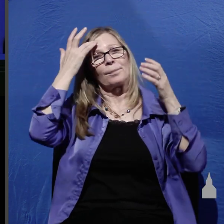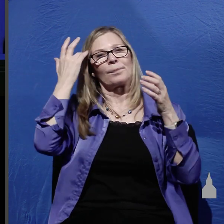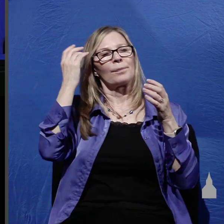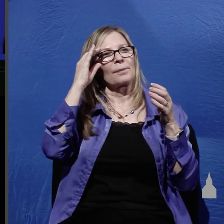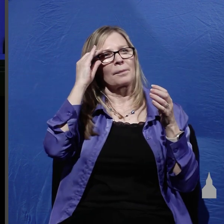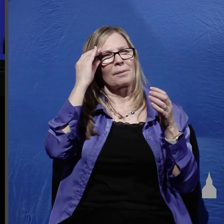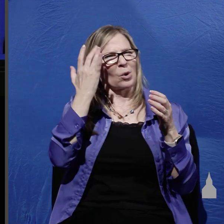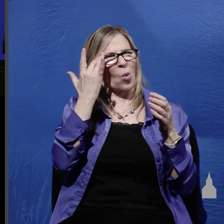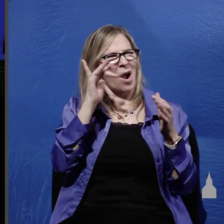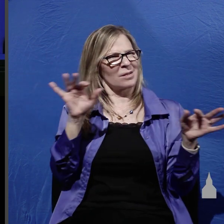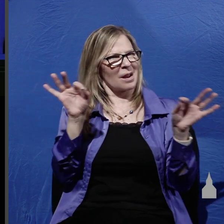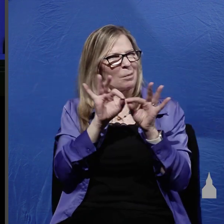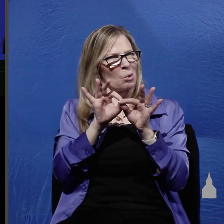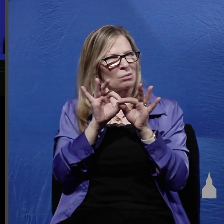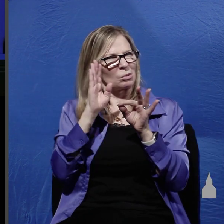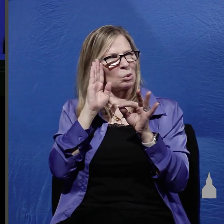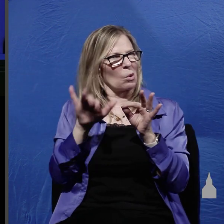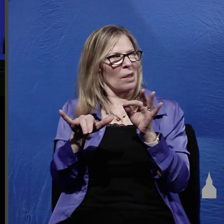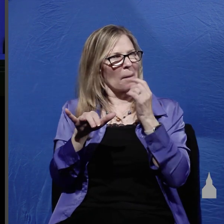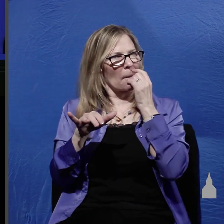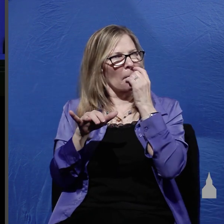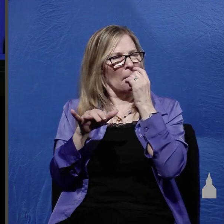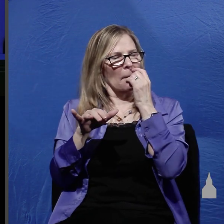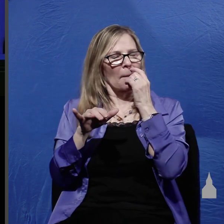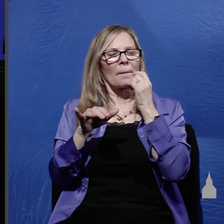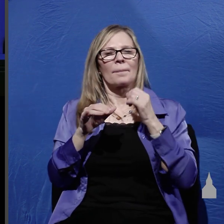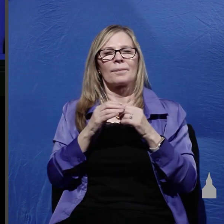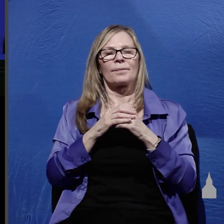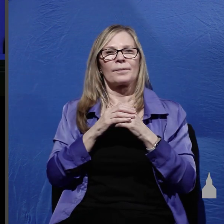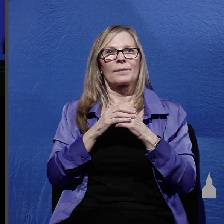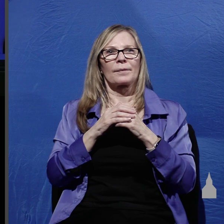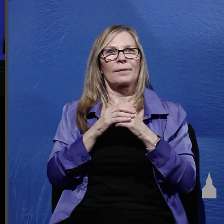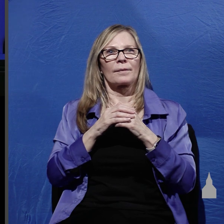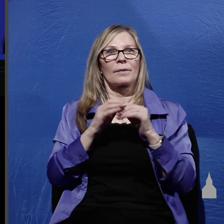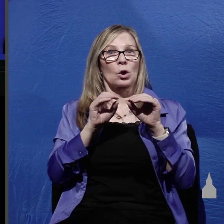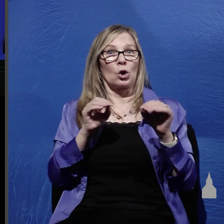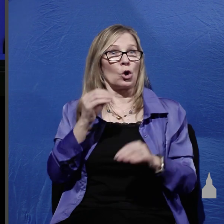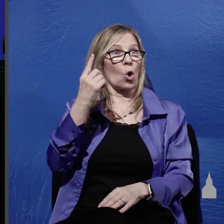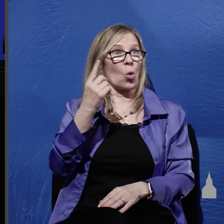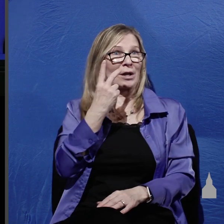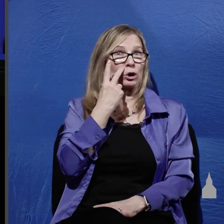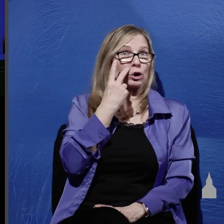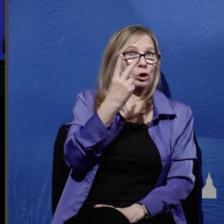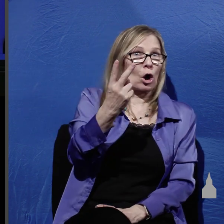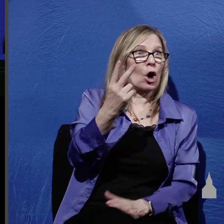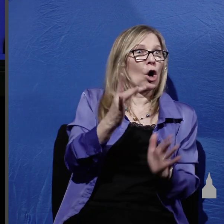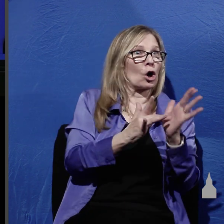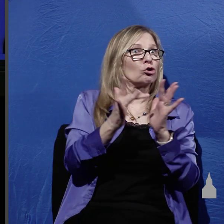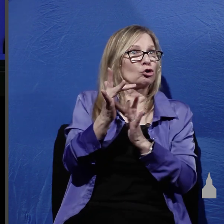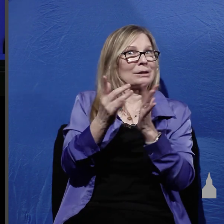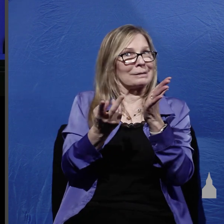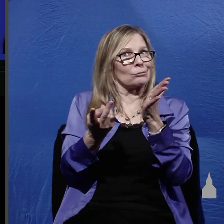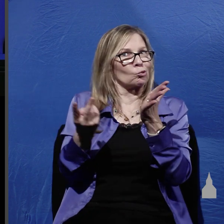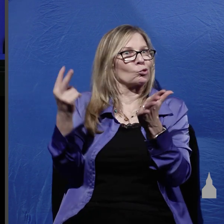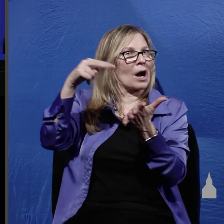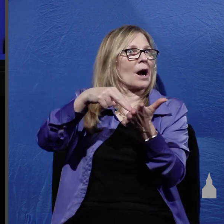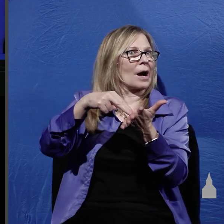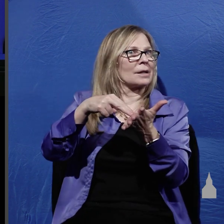listen closely no one as I said earlier no one actually saw Jesus rising from the dead no human being